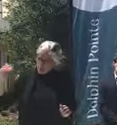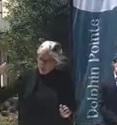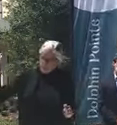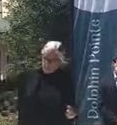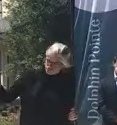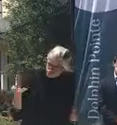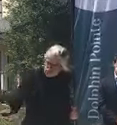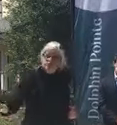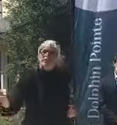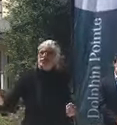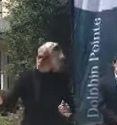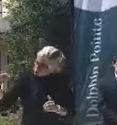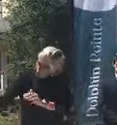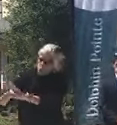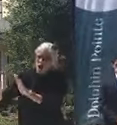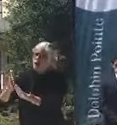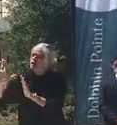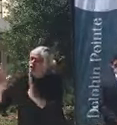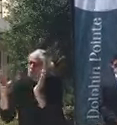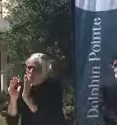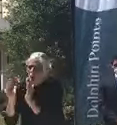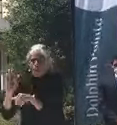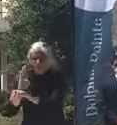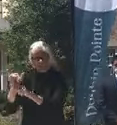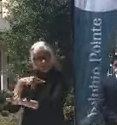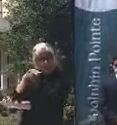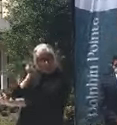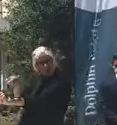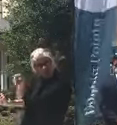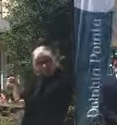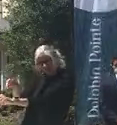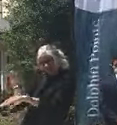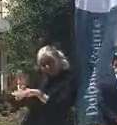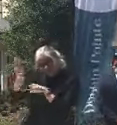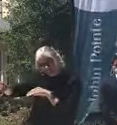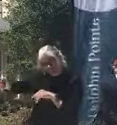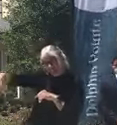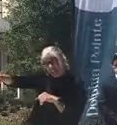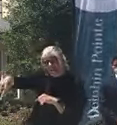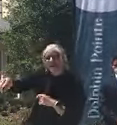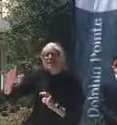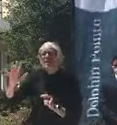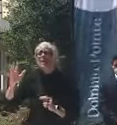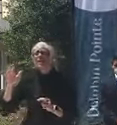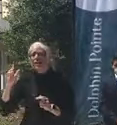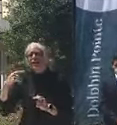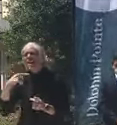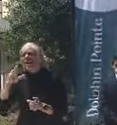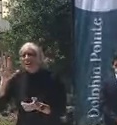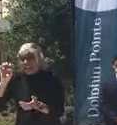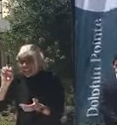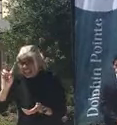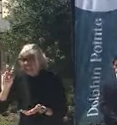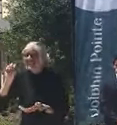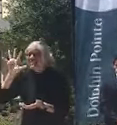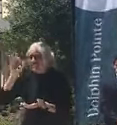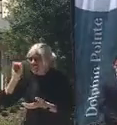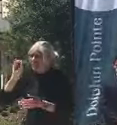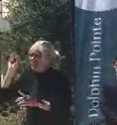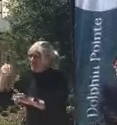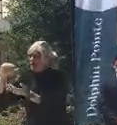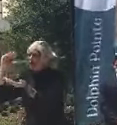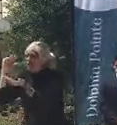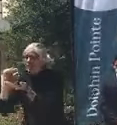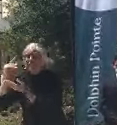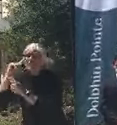business operations. A small business to just be put out, or even a 50% reduction for two months, is